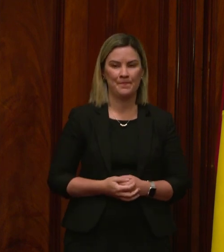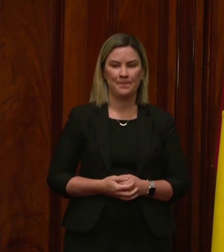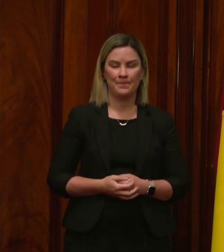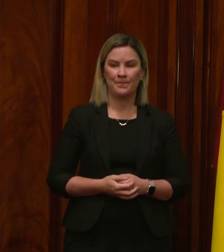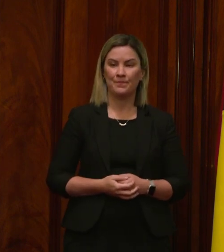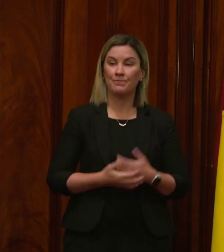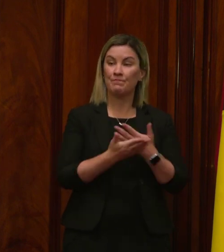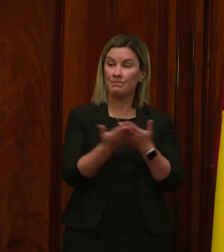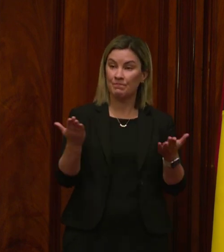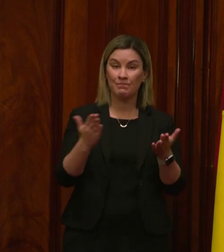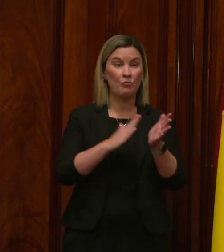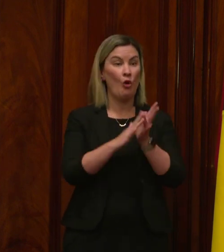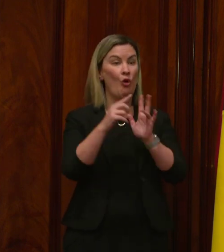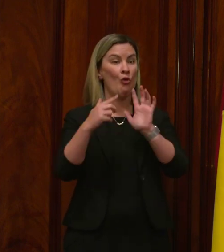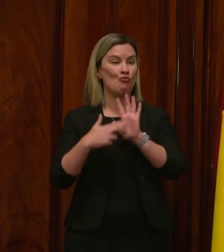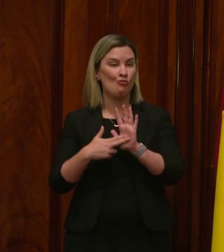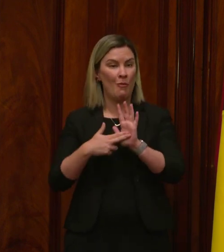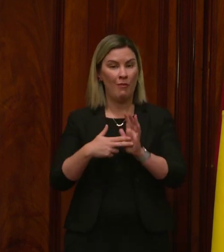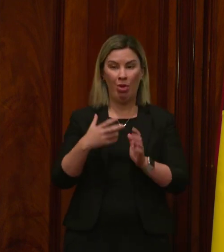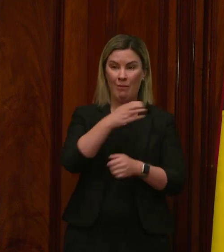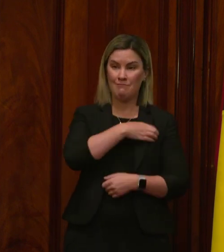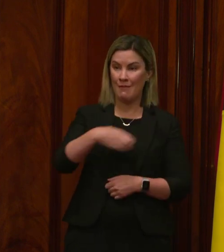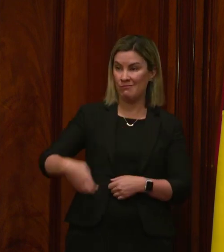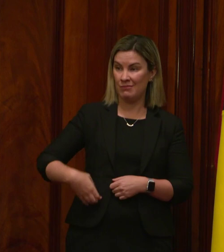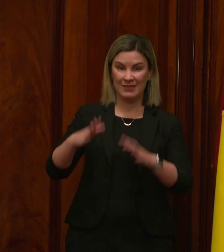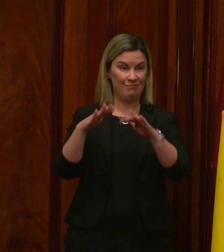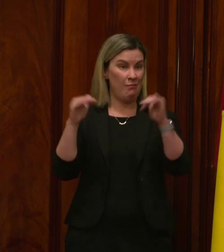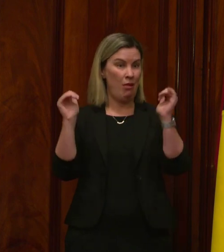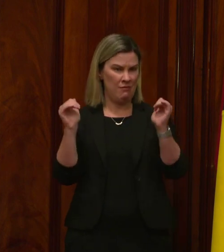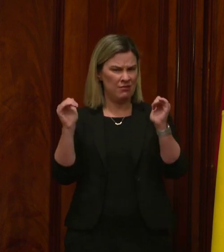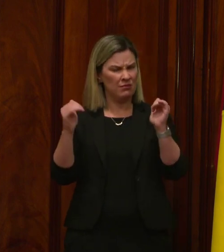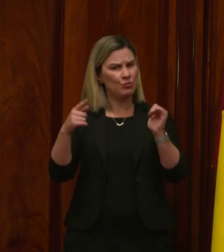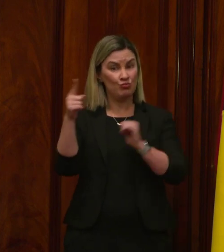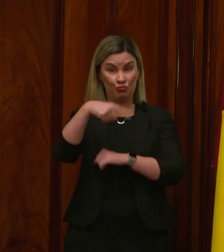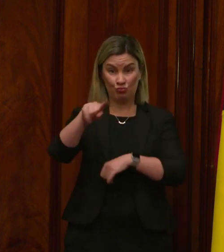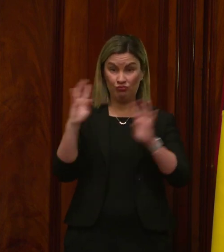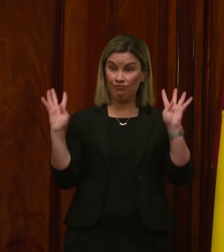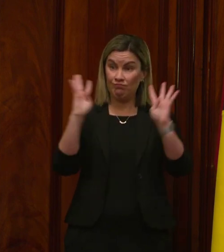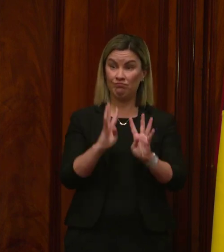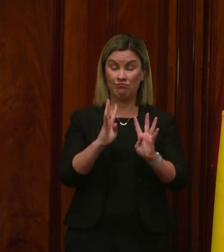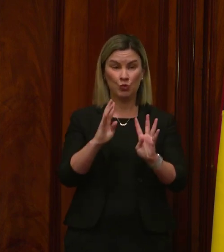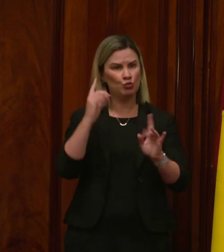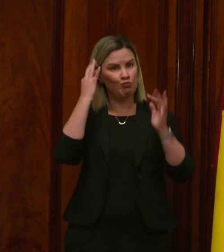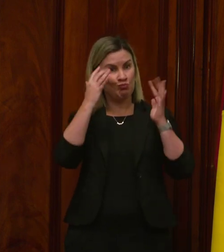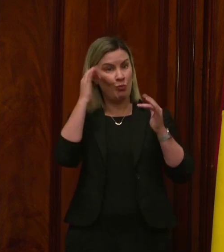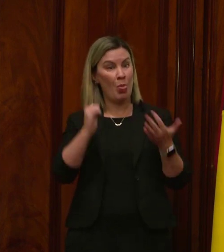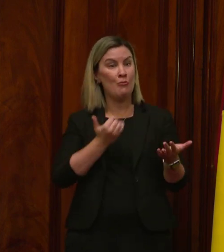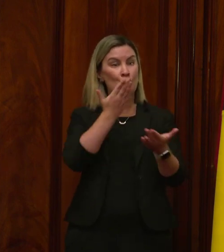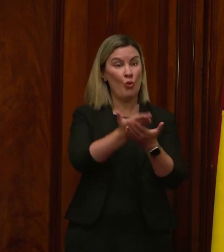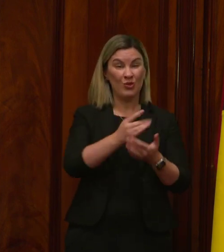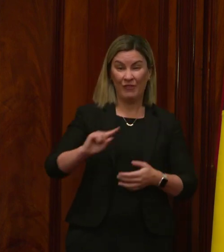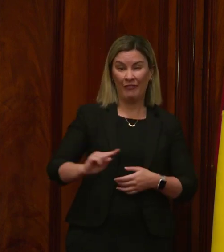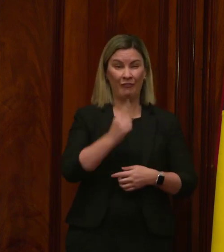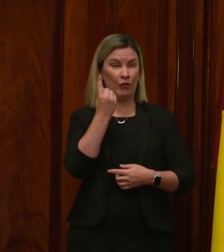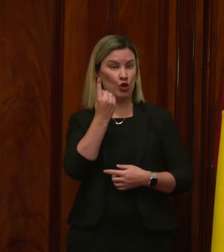Honourable Members of Parliament, you have been called together to consider proposals for the first session of the